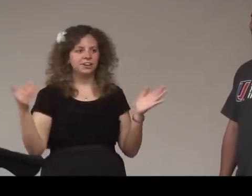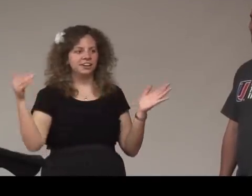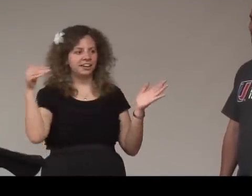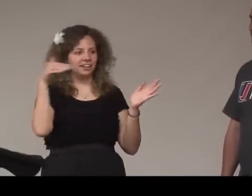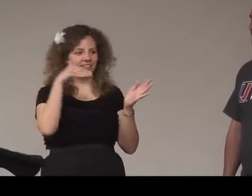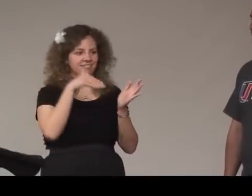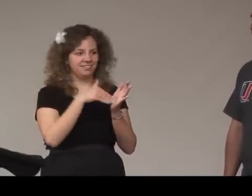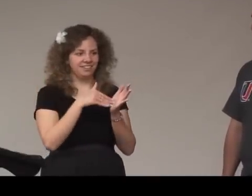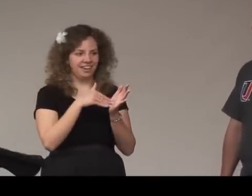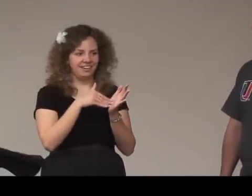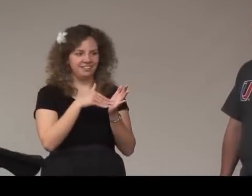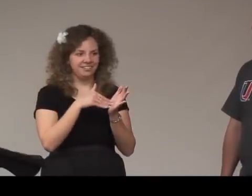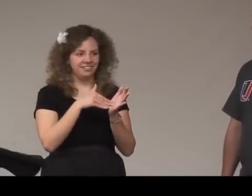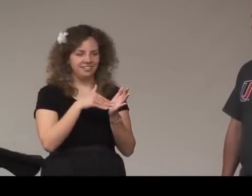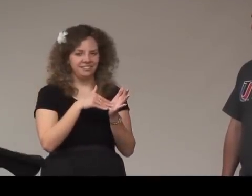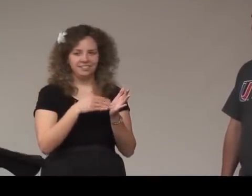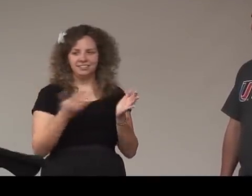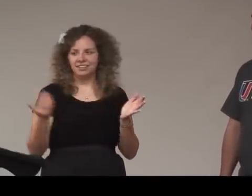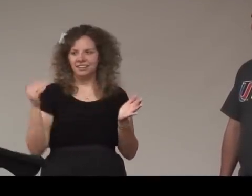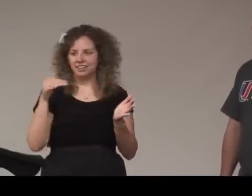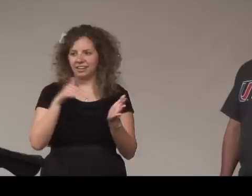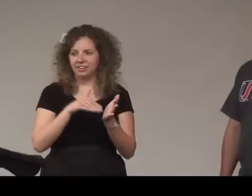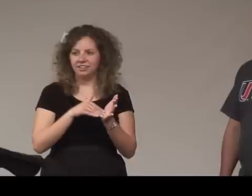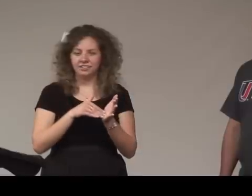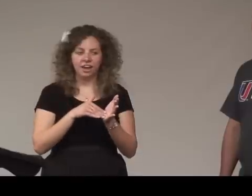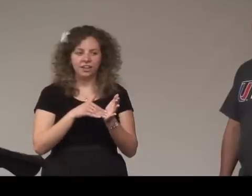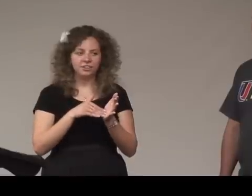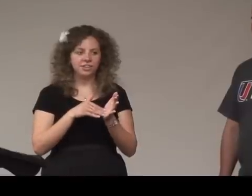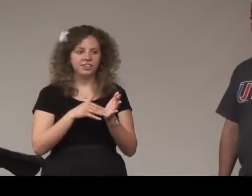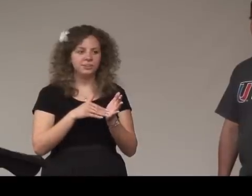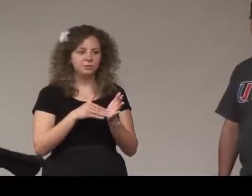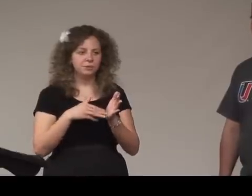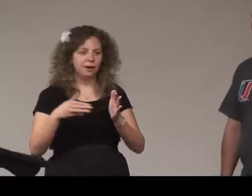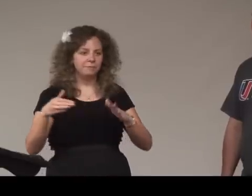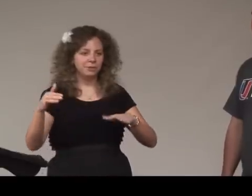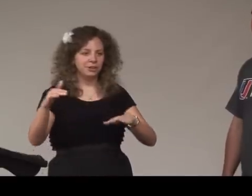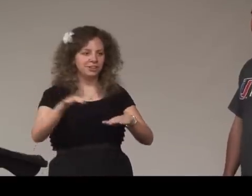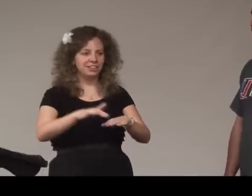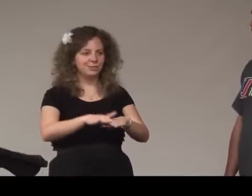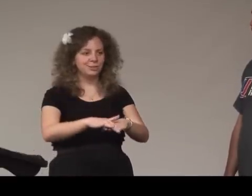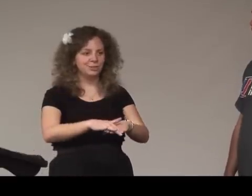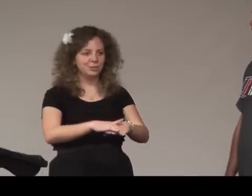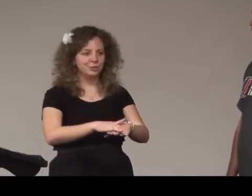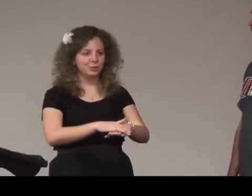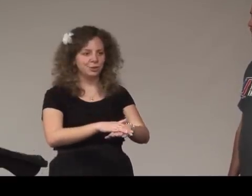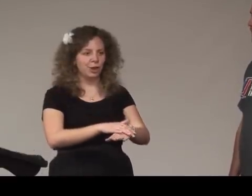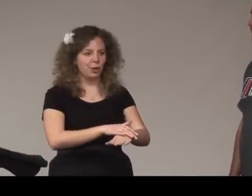word again okay again the other sign that's really popular is slow